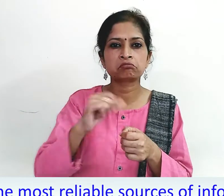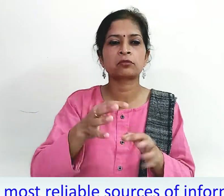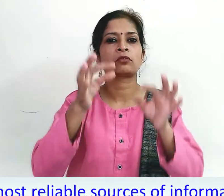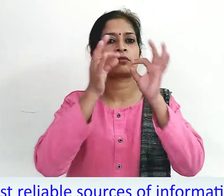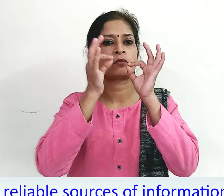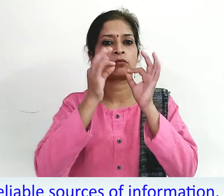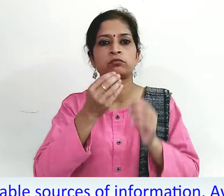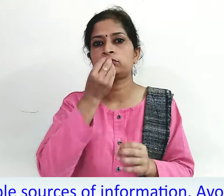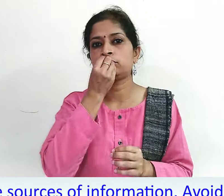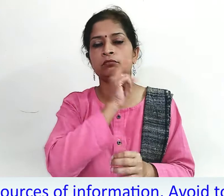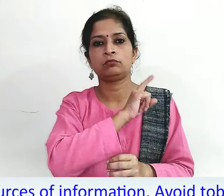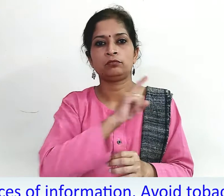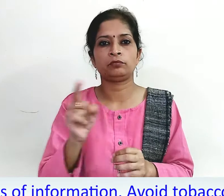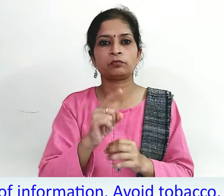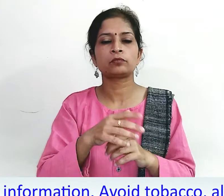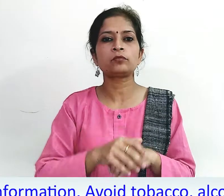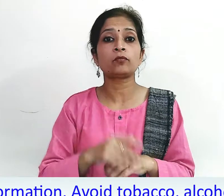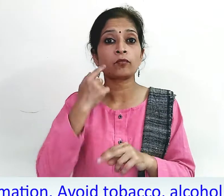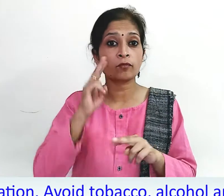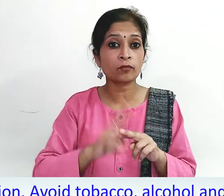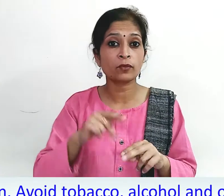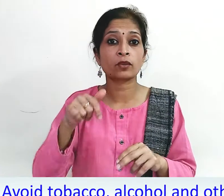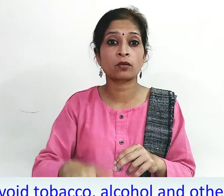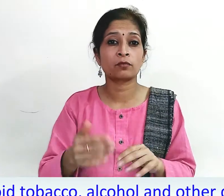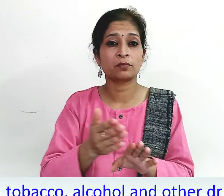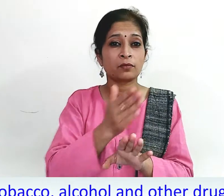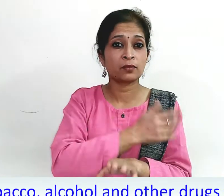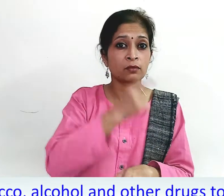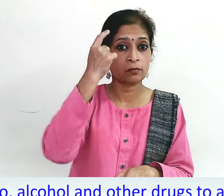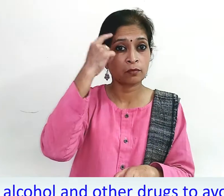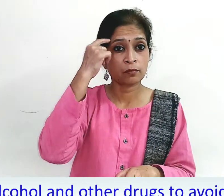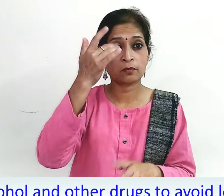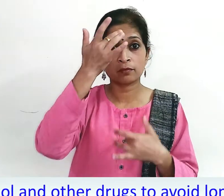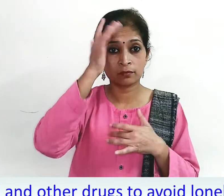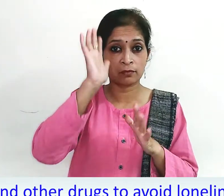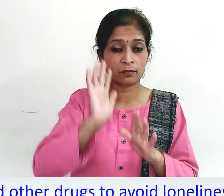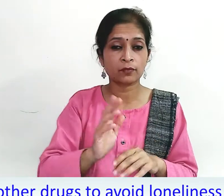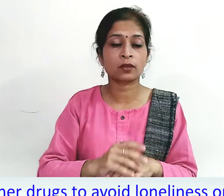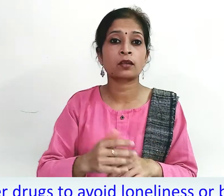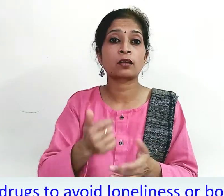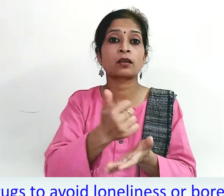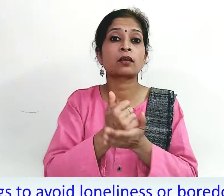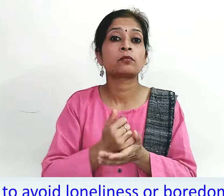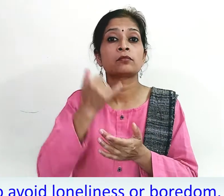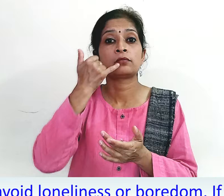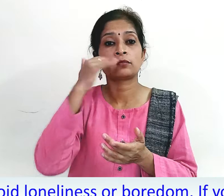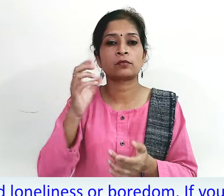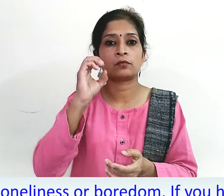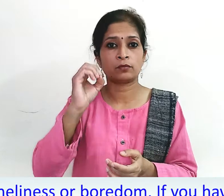loneliness or boredom. If you have an already existing mental illness, call helpline 080